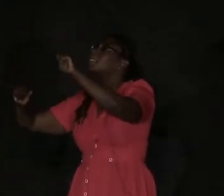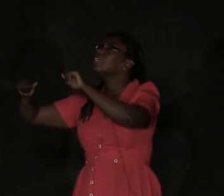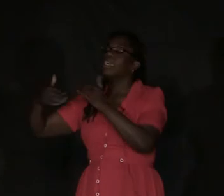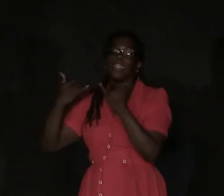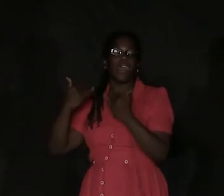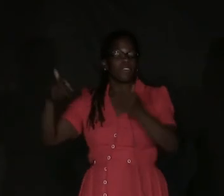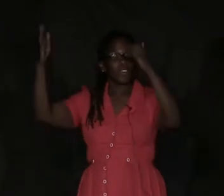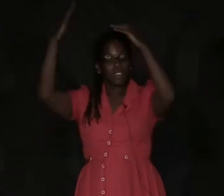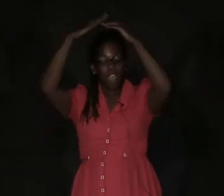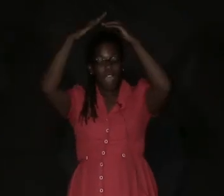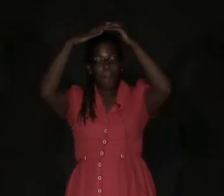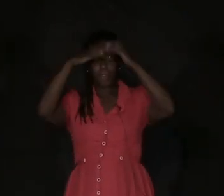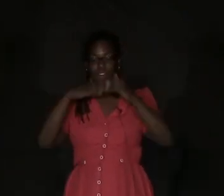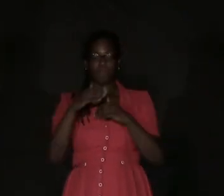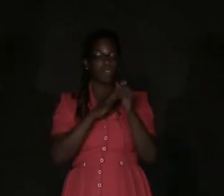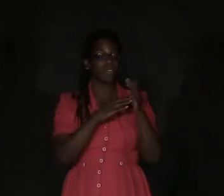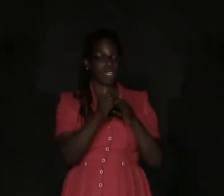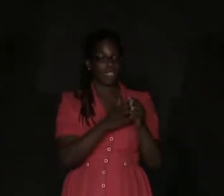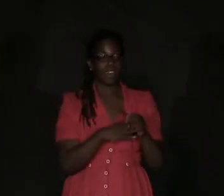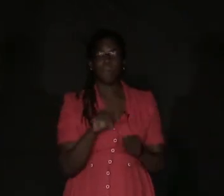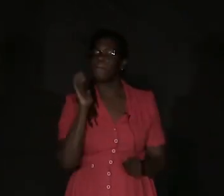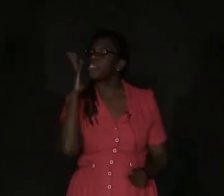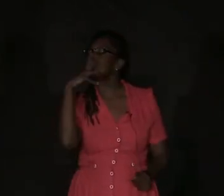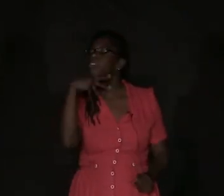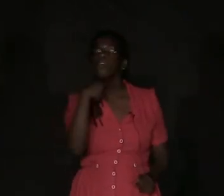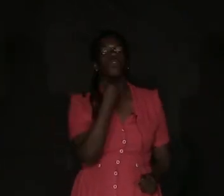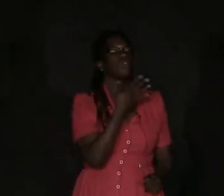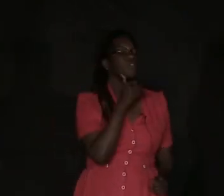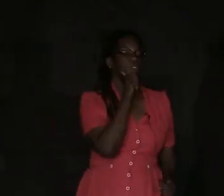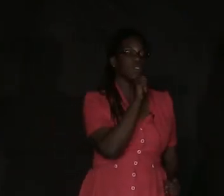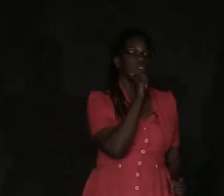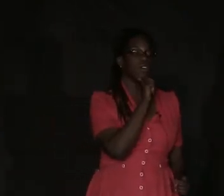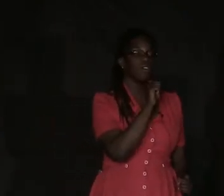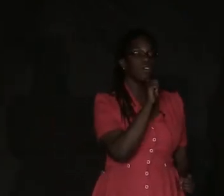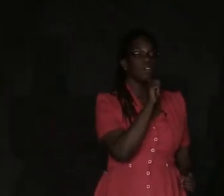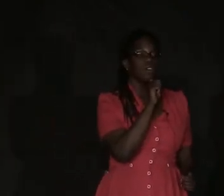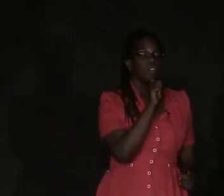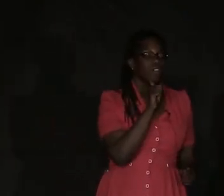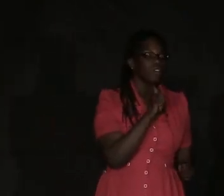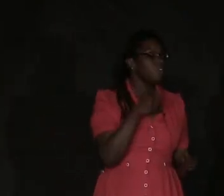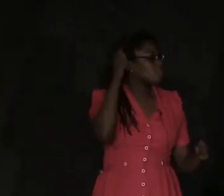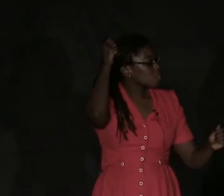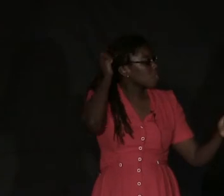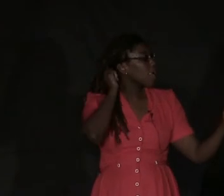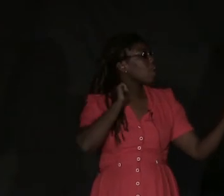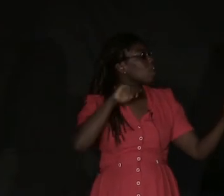Now at the very top of this building is a beautiful girl. She's brushing her hair,